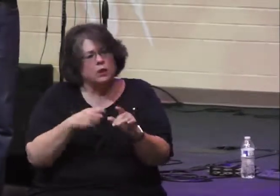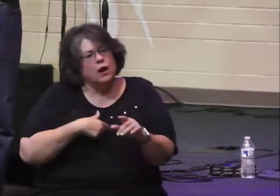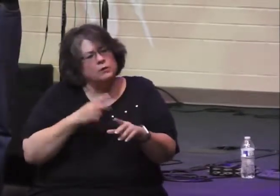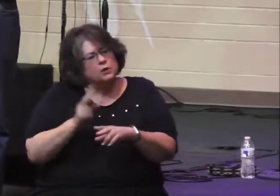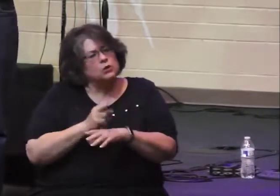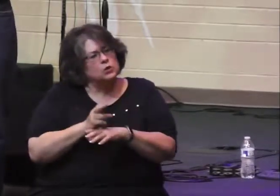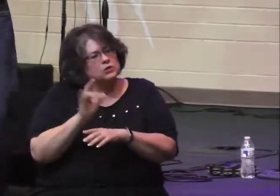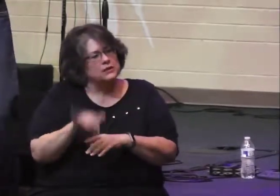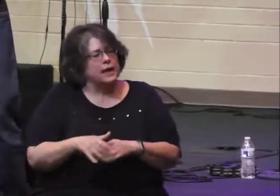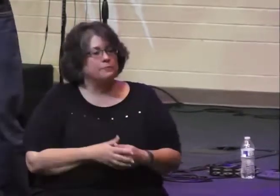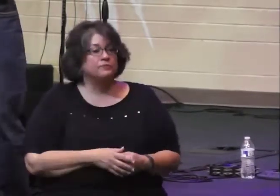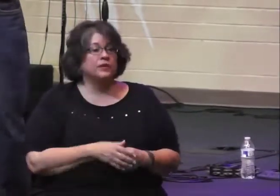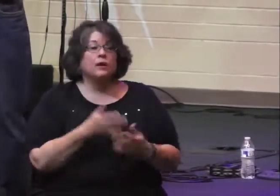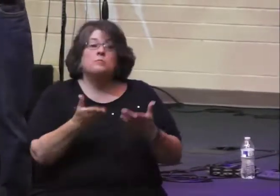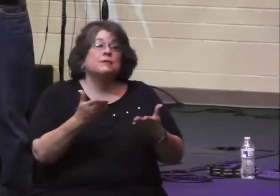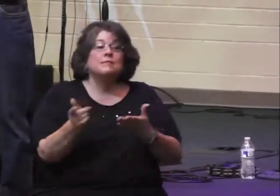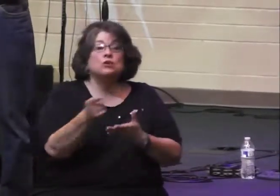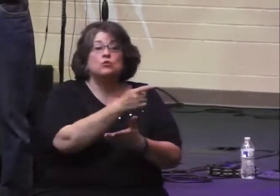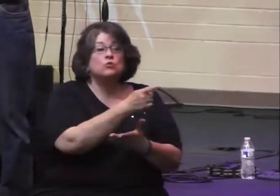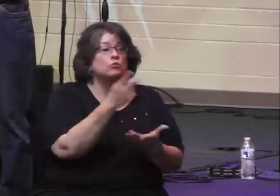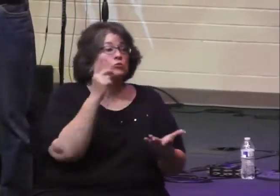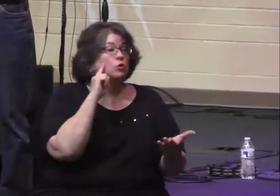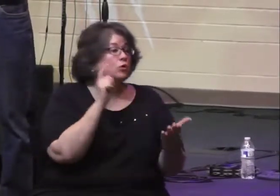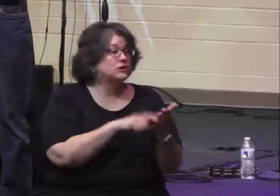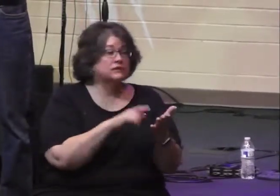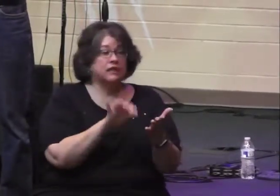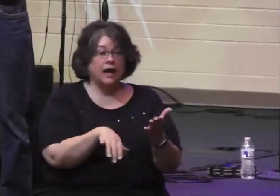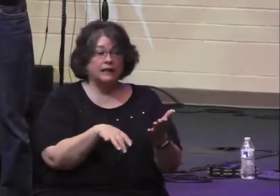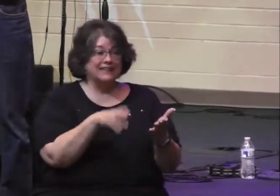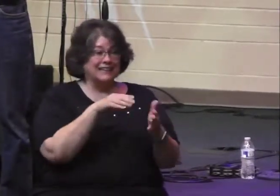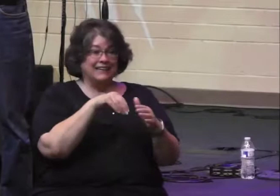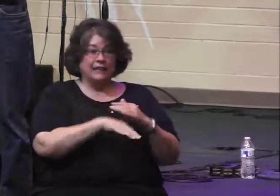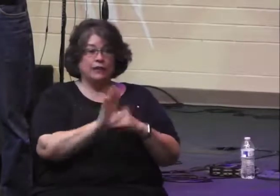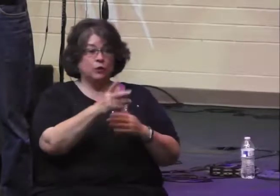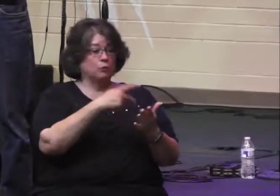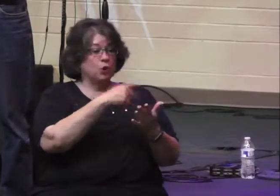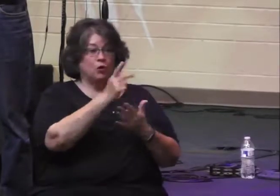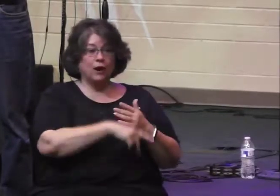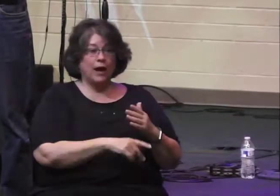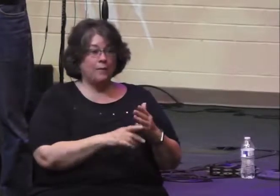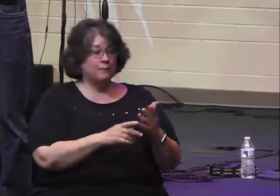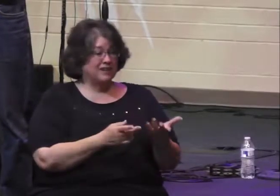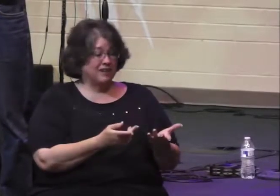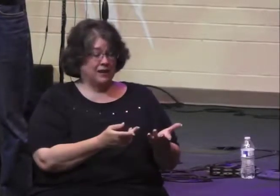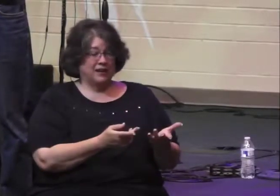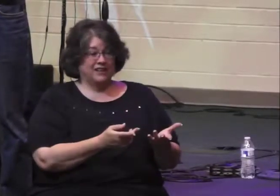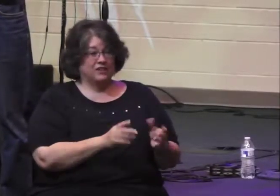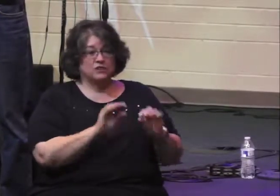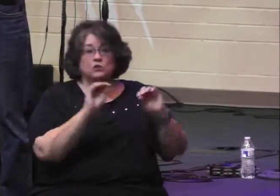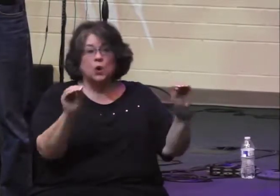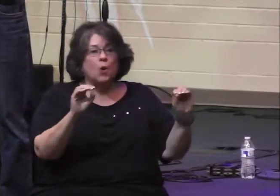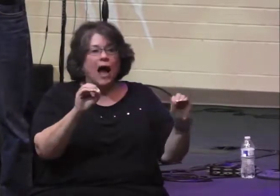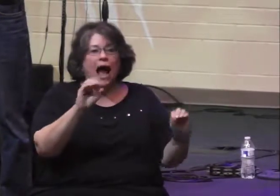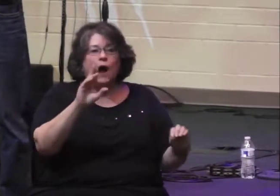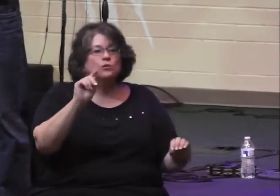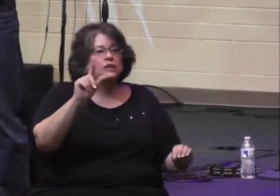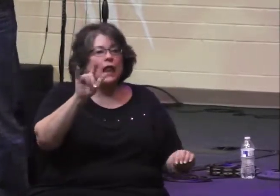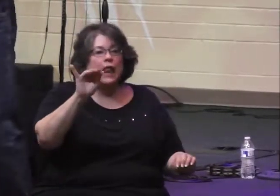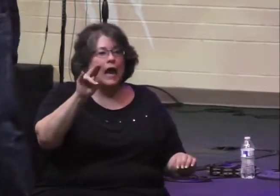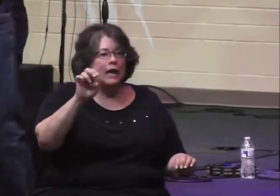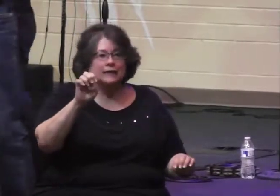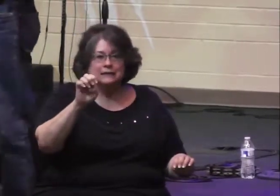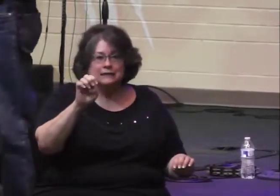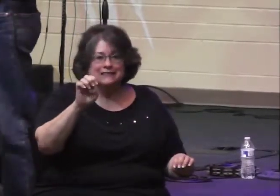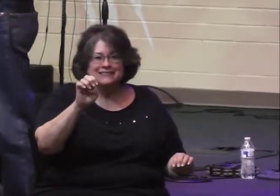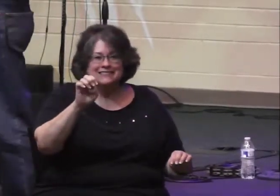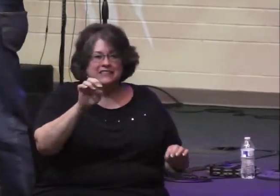And maybe you've already noticed that I have not this morning provided you with a really detailed sermon outline